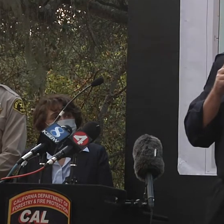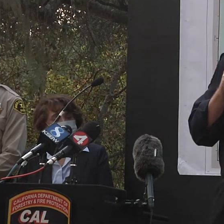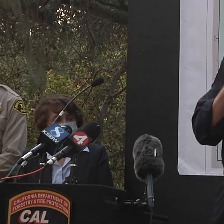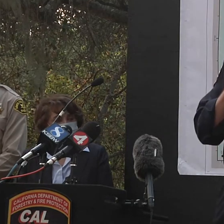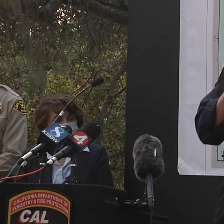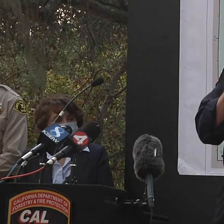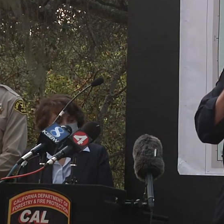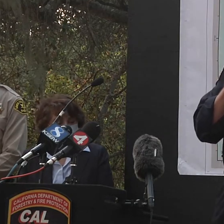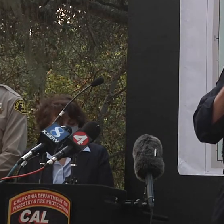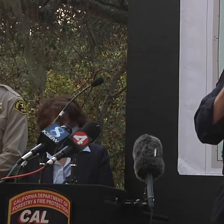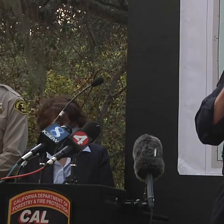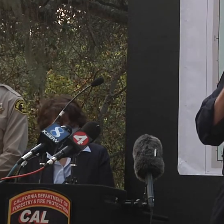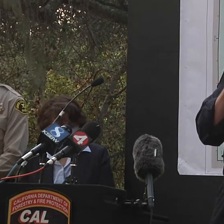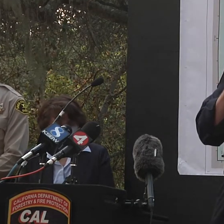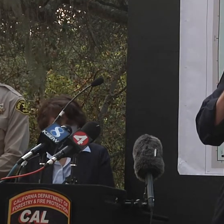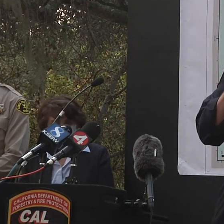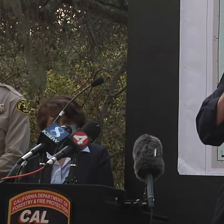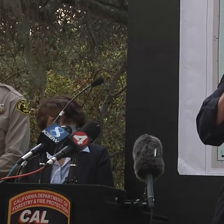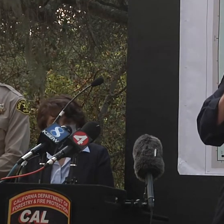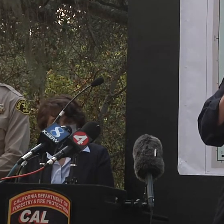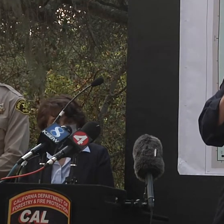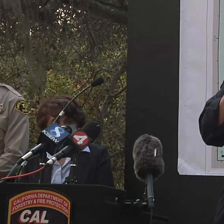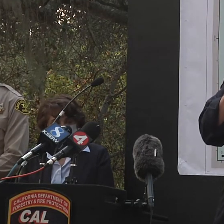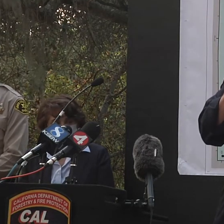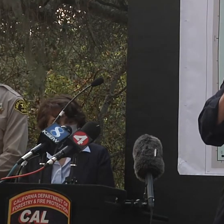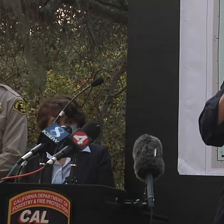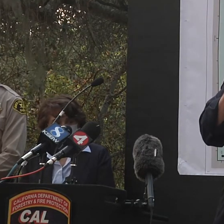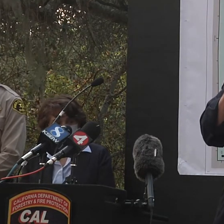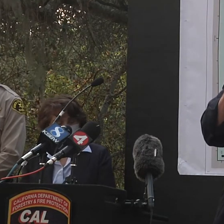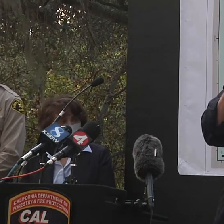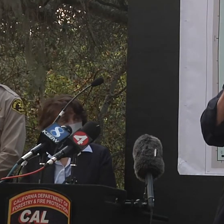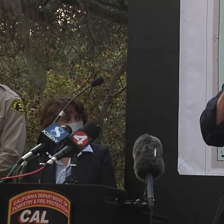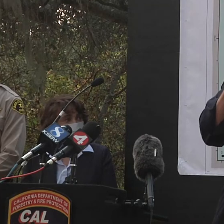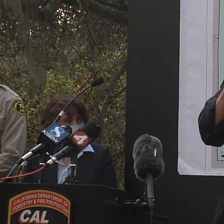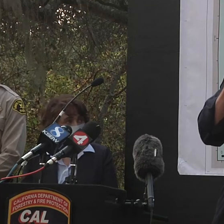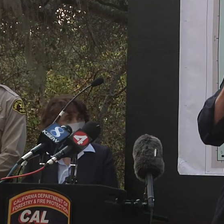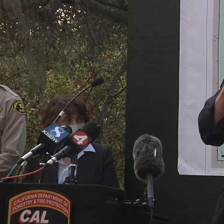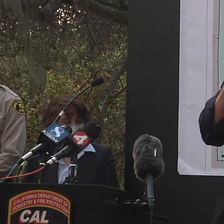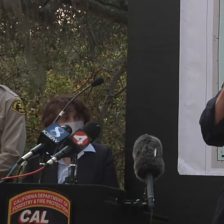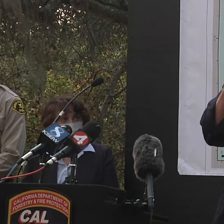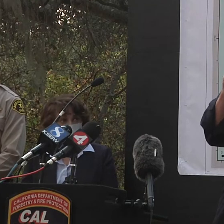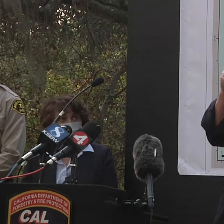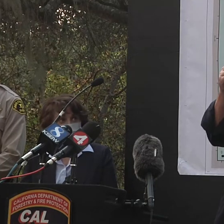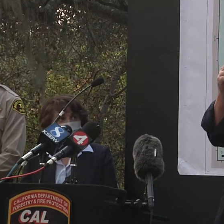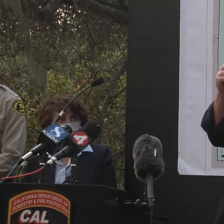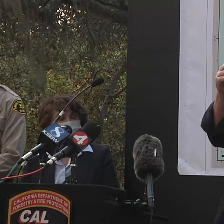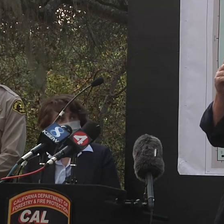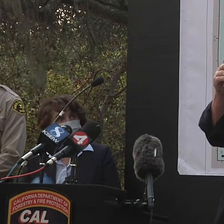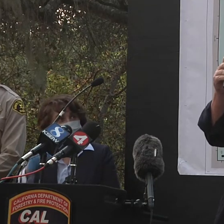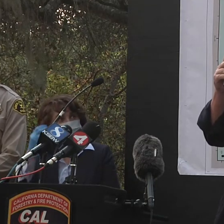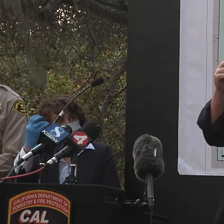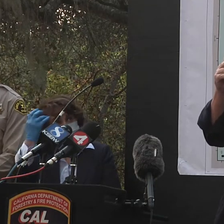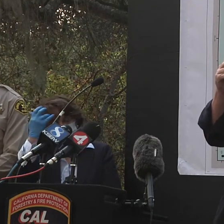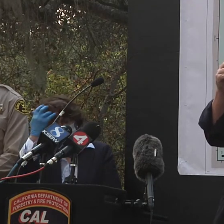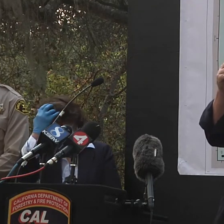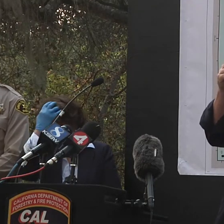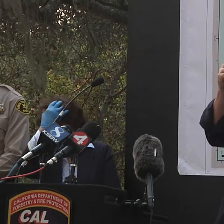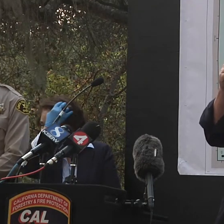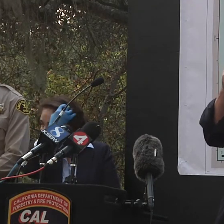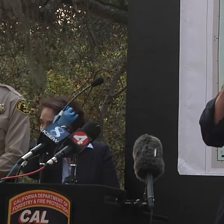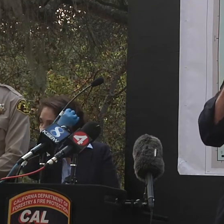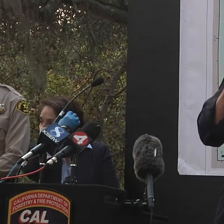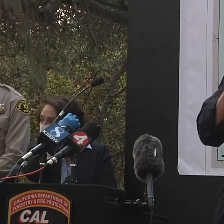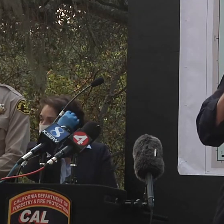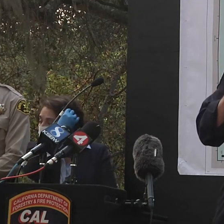safety record out there, our personnel organizing and orchestrating that aircraft, both our fixed-wing and rotor-wing